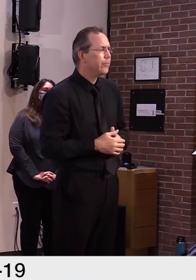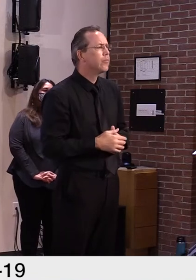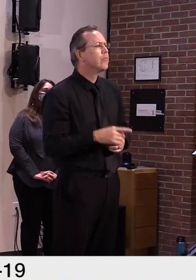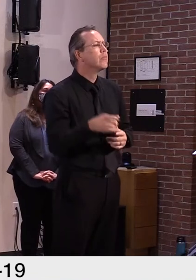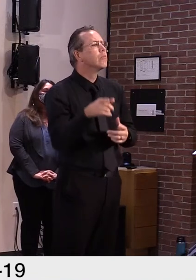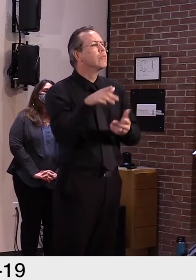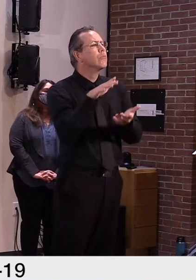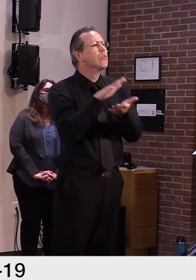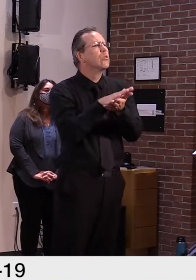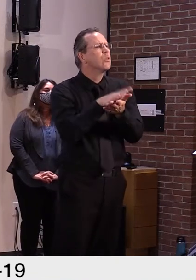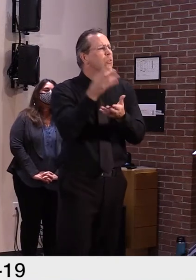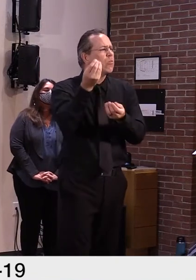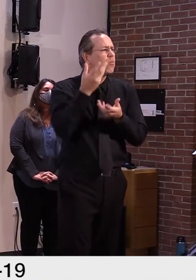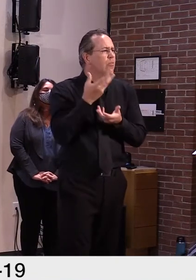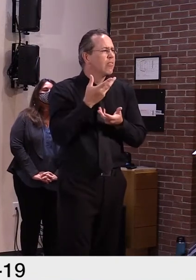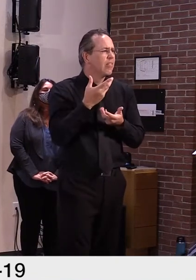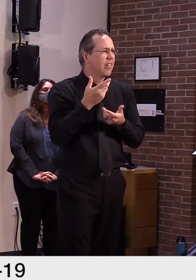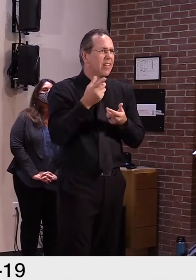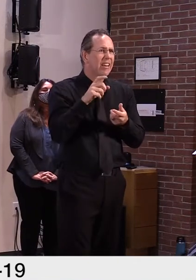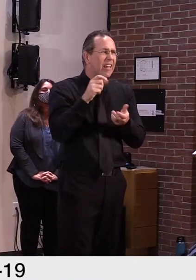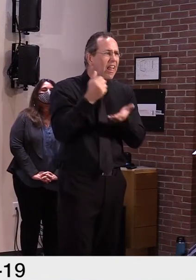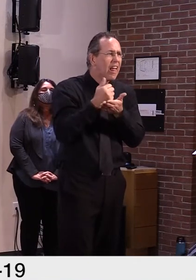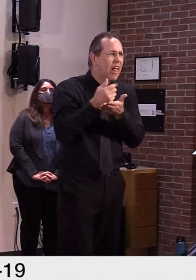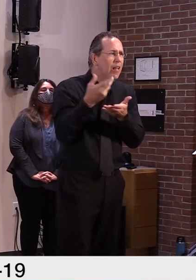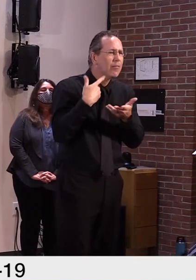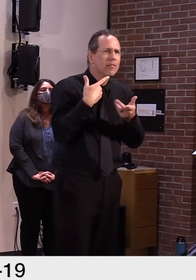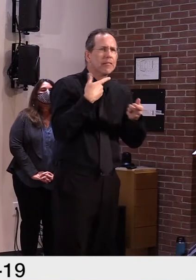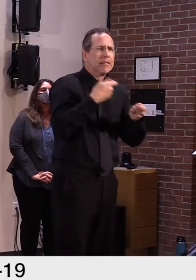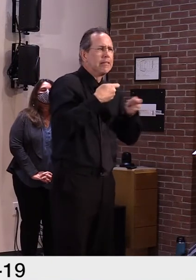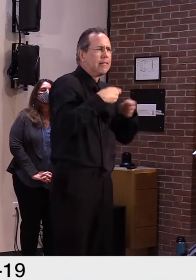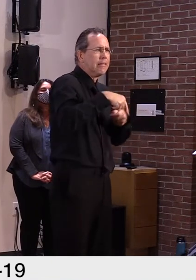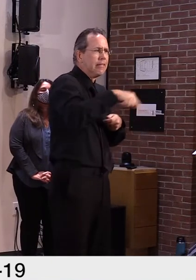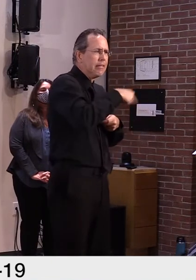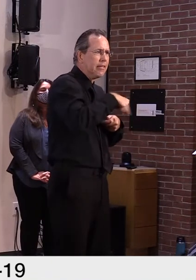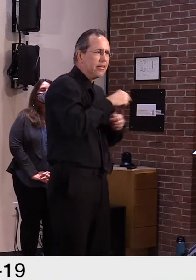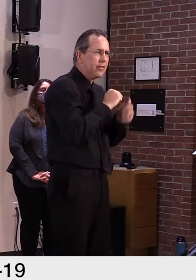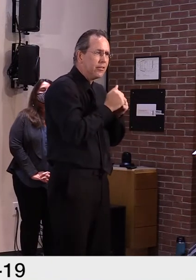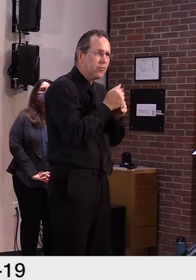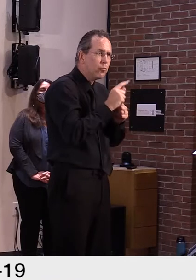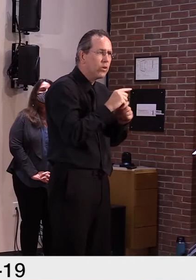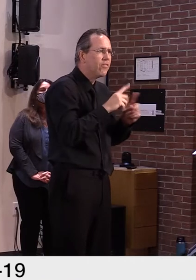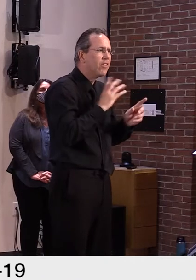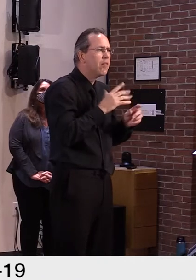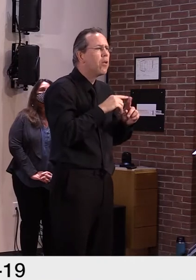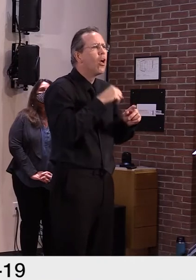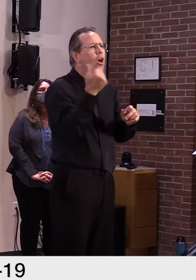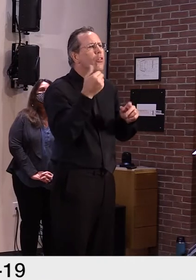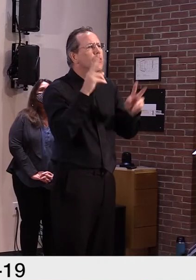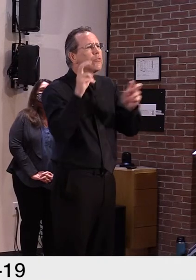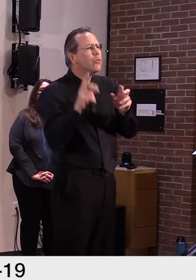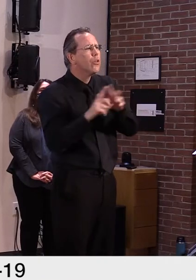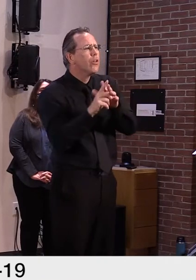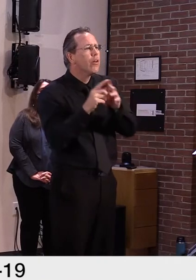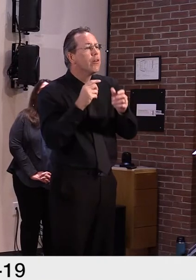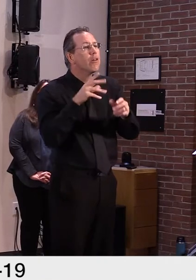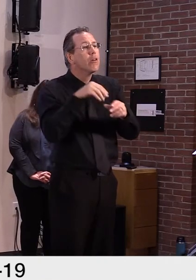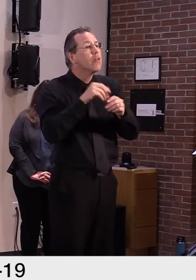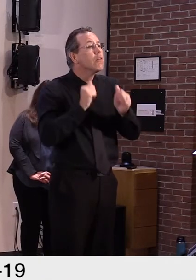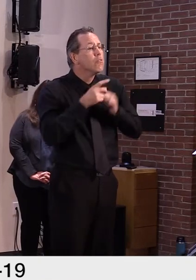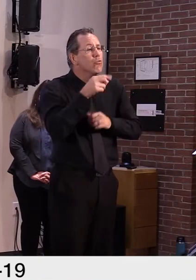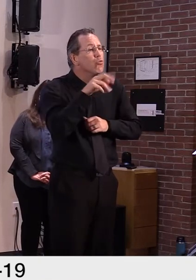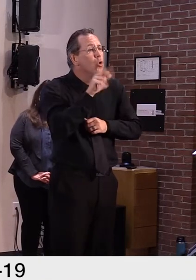get more guidance on the issue of extracurricular activities other than sports. So I think that's one of the issues that we will probably address in the forthcoming revision.